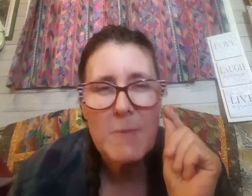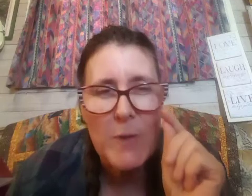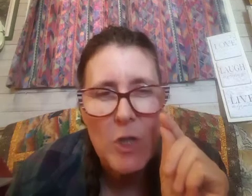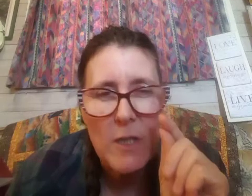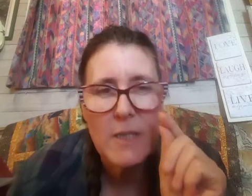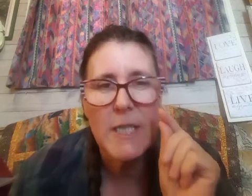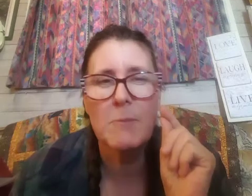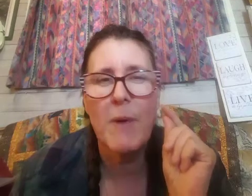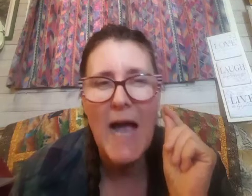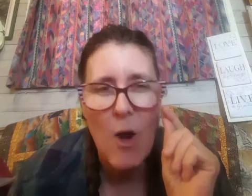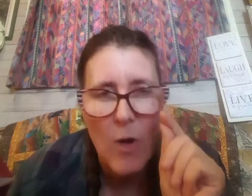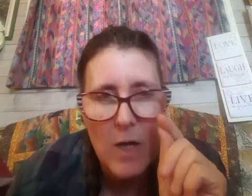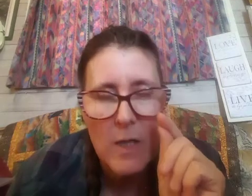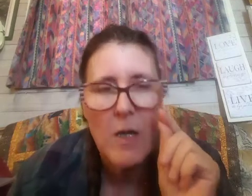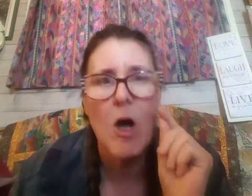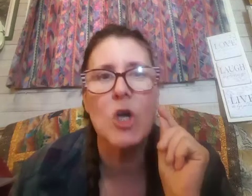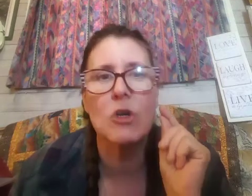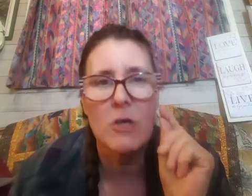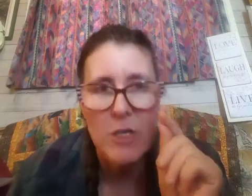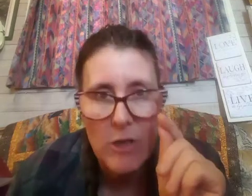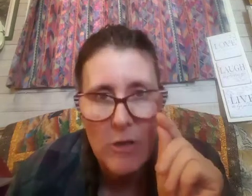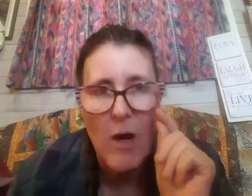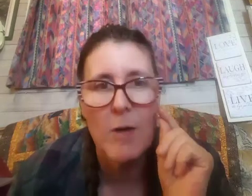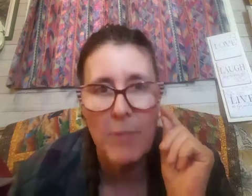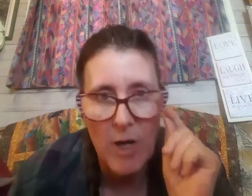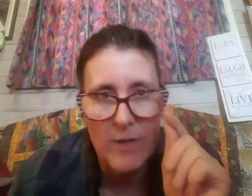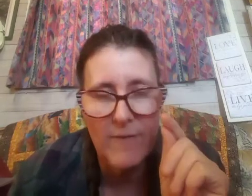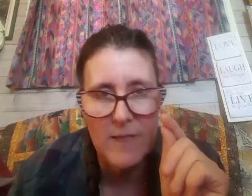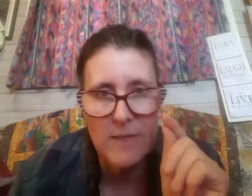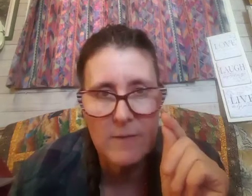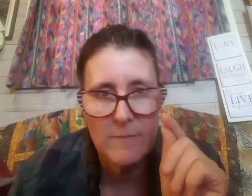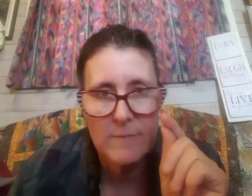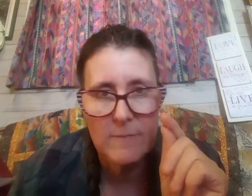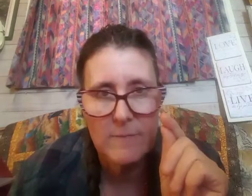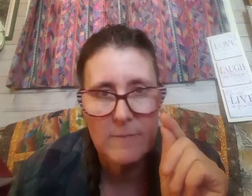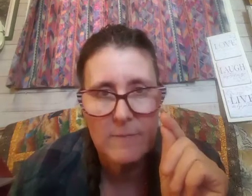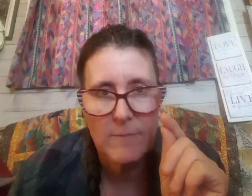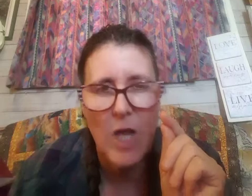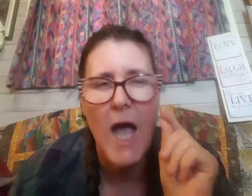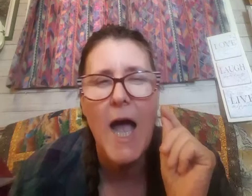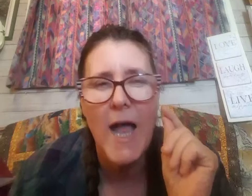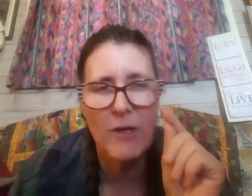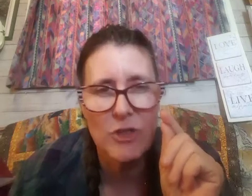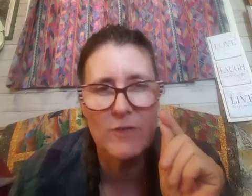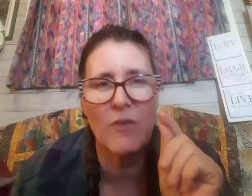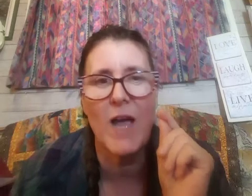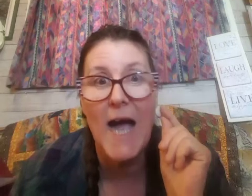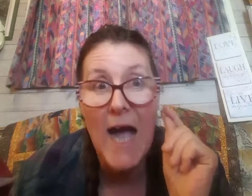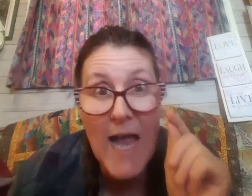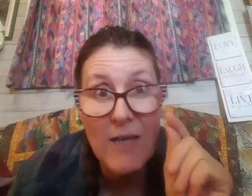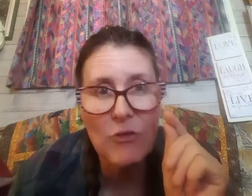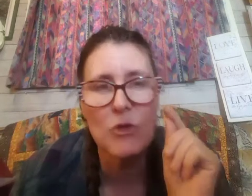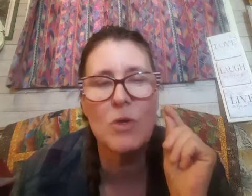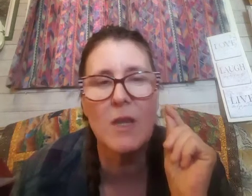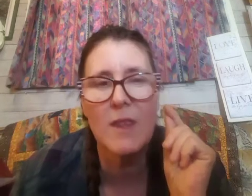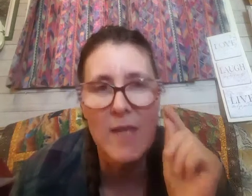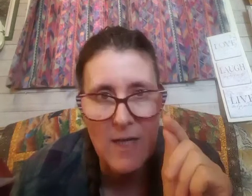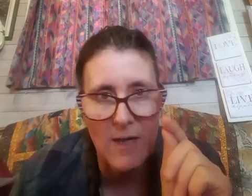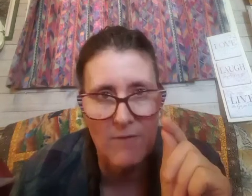people in power on earth are part of it the highest she said the highest you can think of